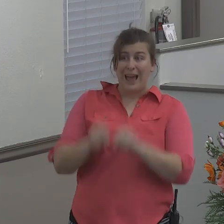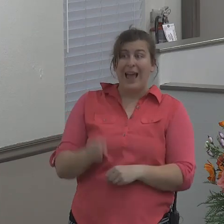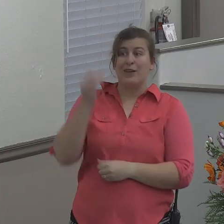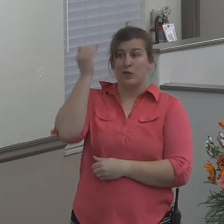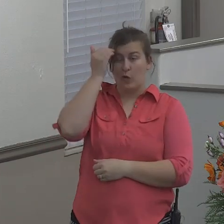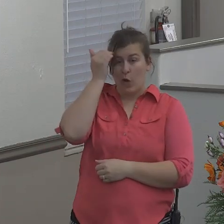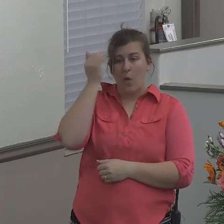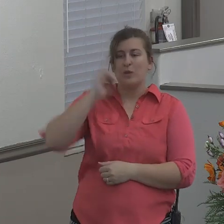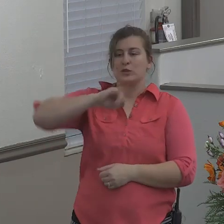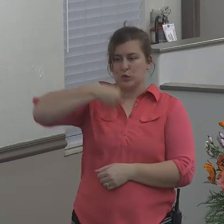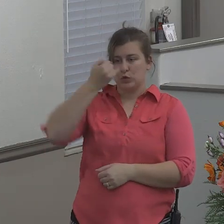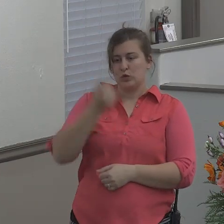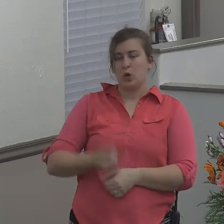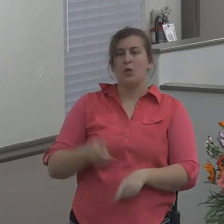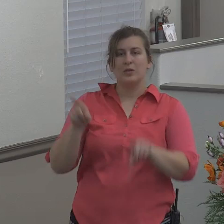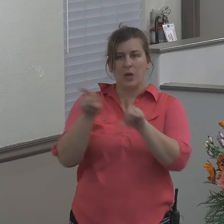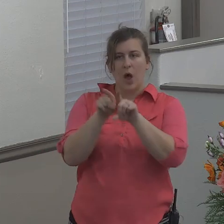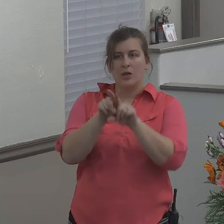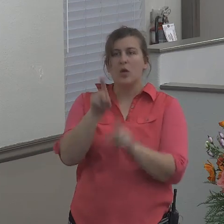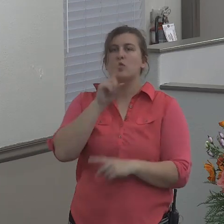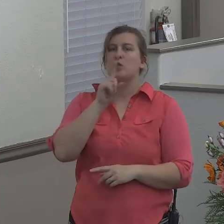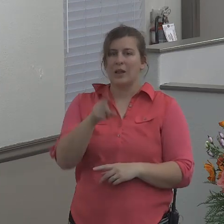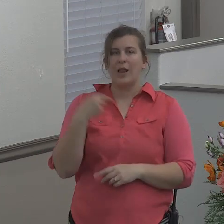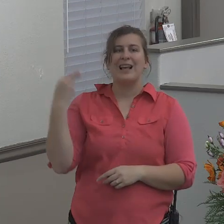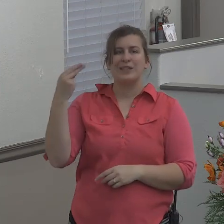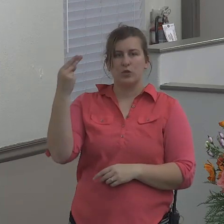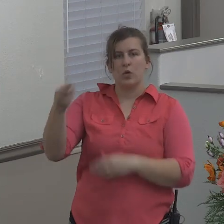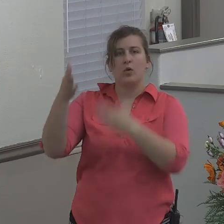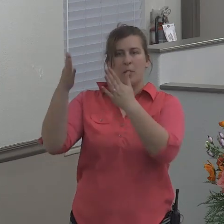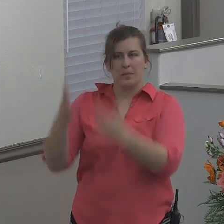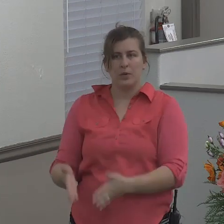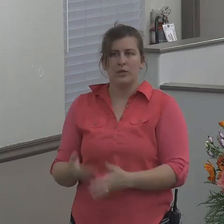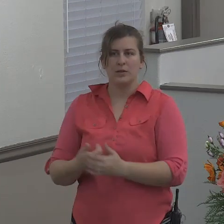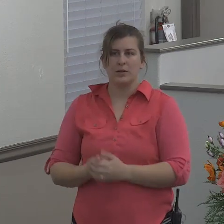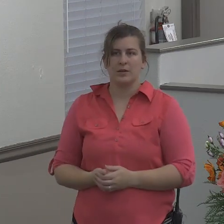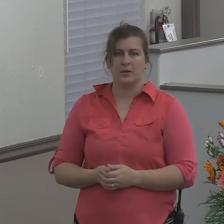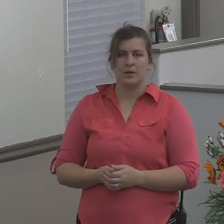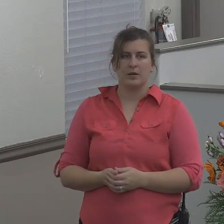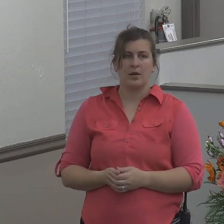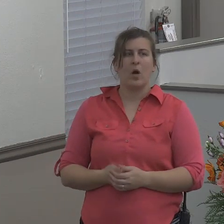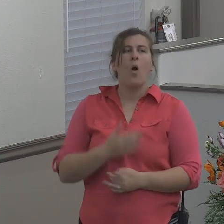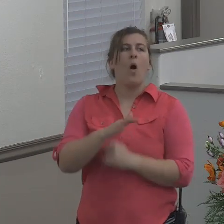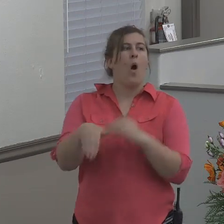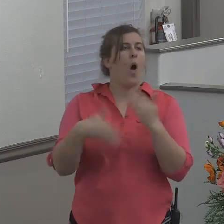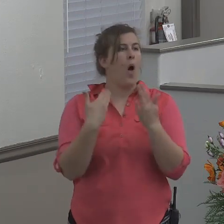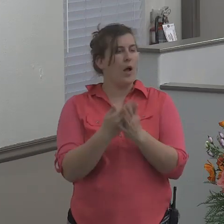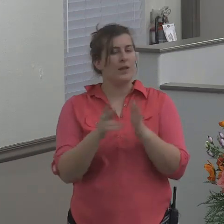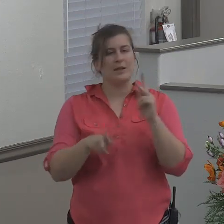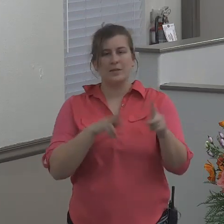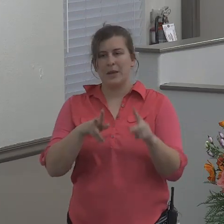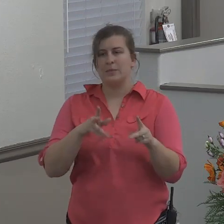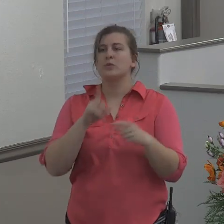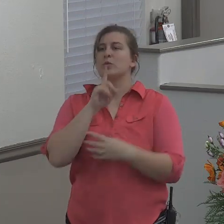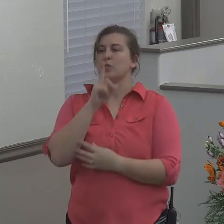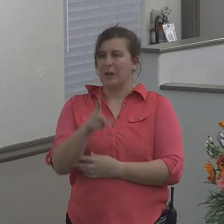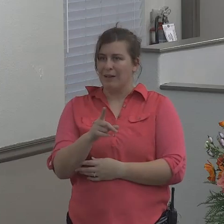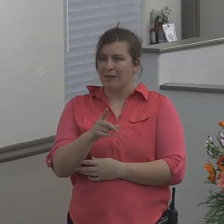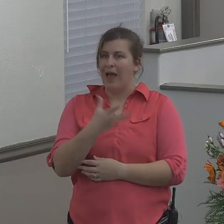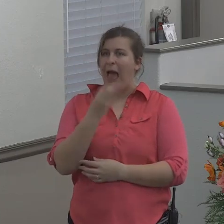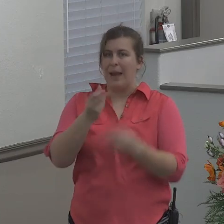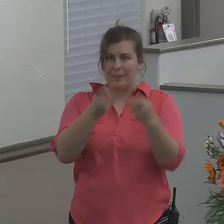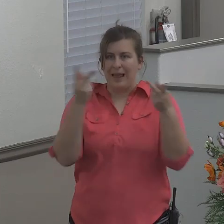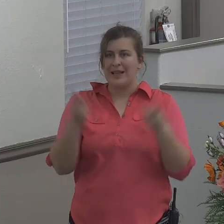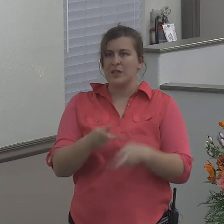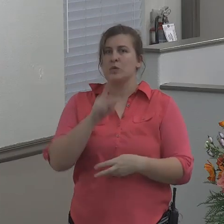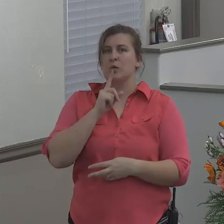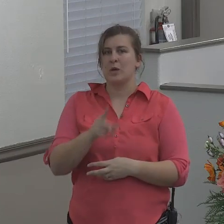is also a historical character. All these people and places were real. And then it talks